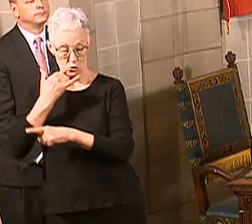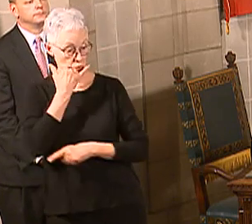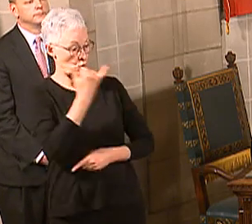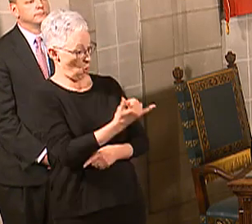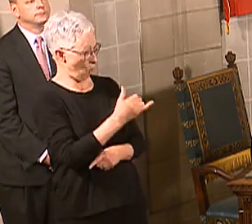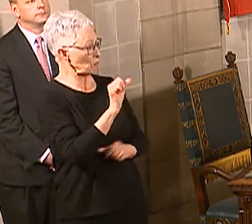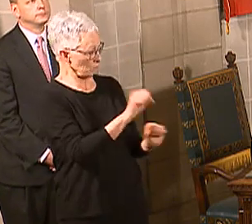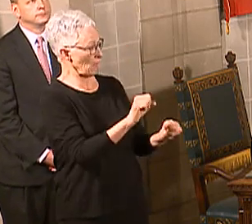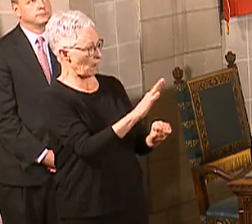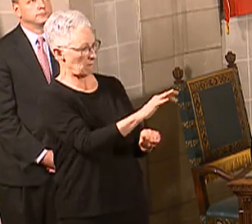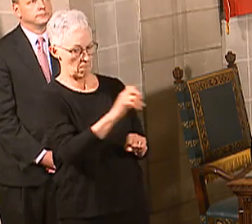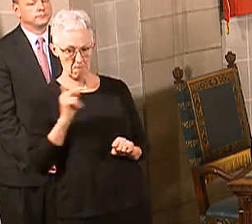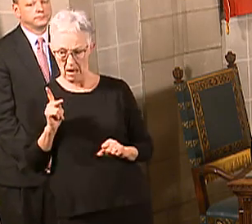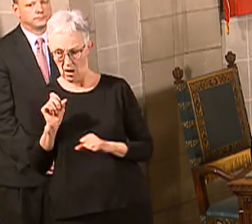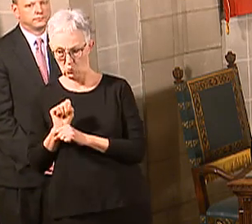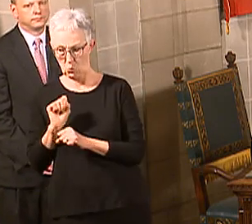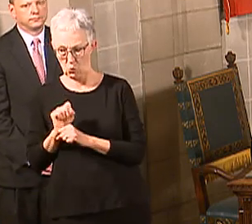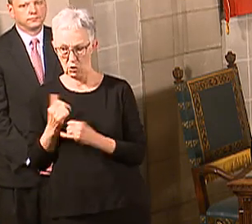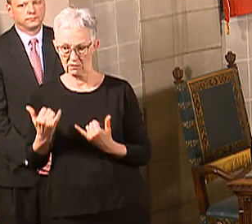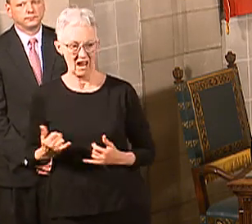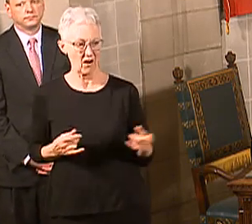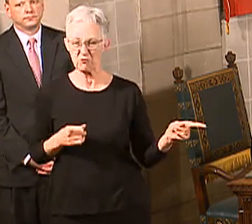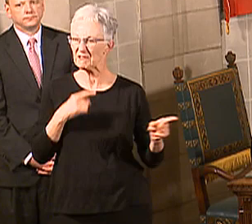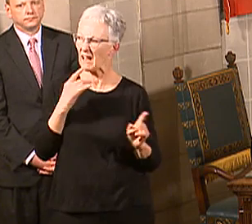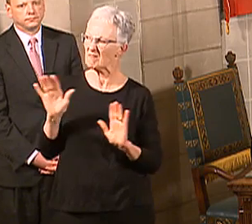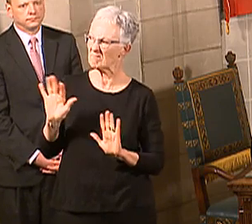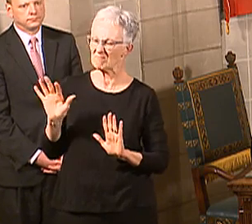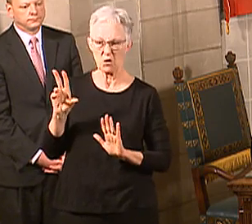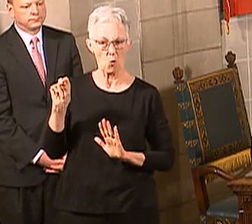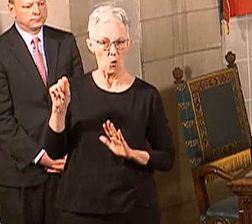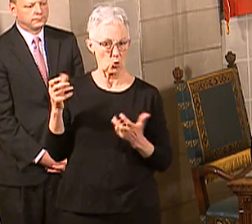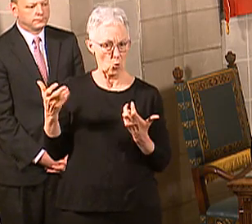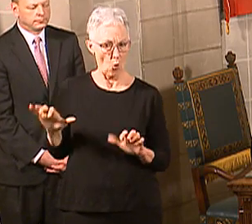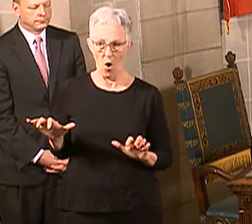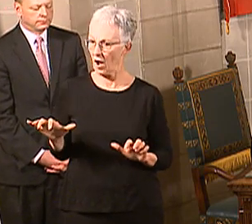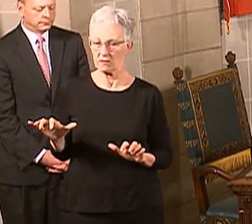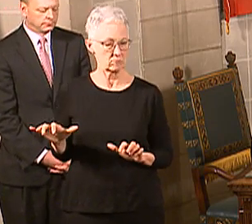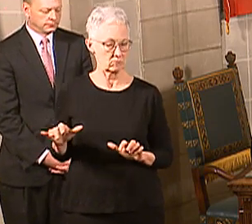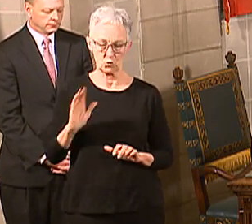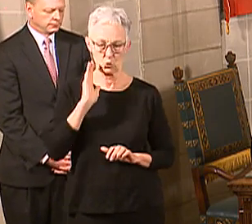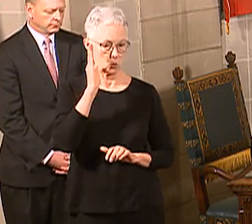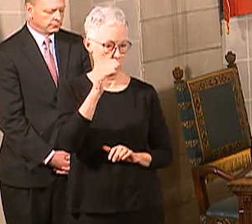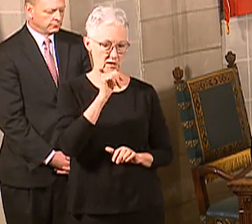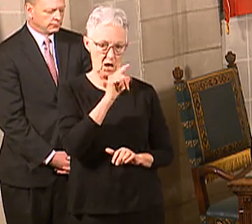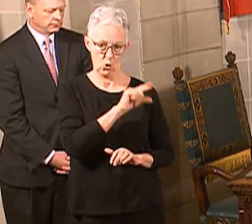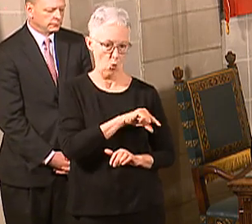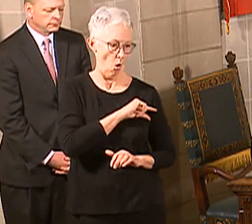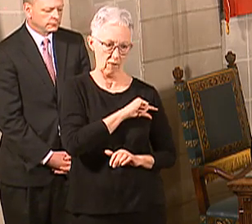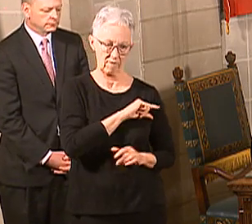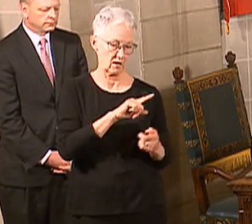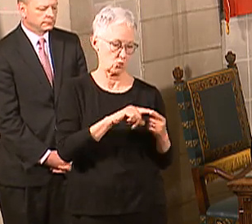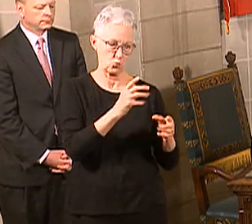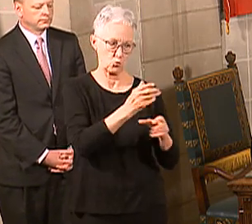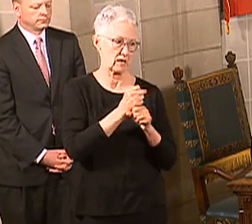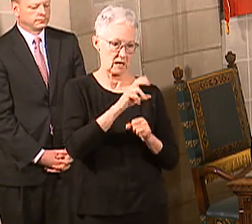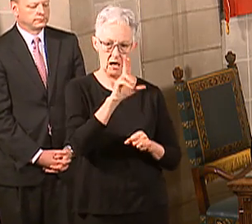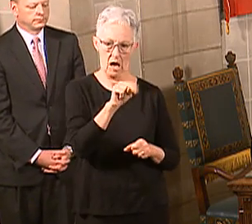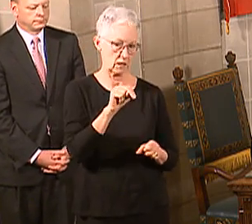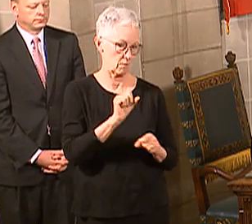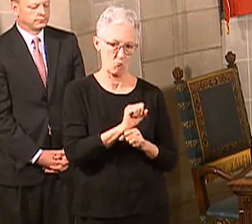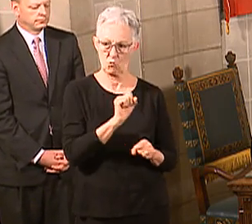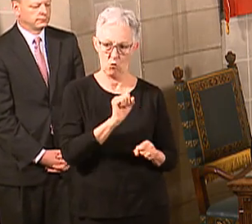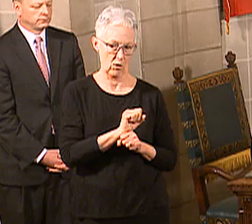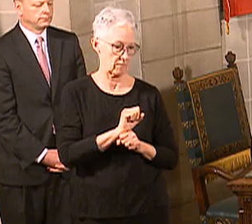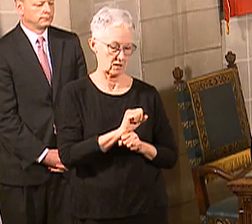no longer be eligible for those benefits, so again, I want people to be making good decisions about this. If you have a job, do not quit. That will not